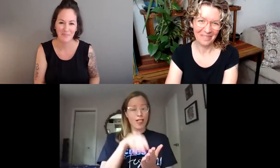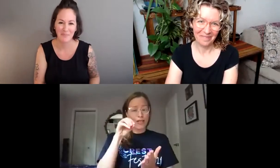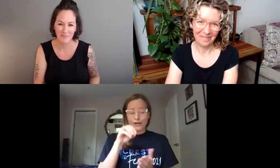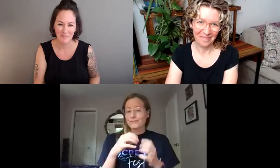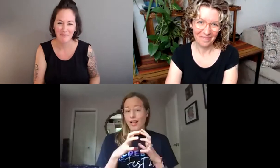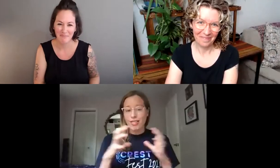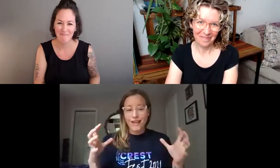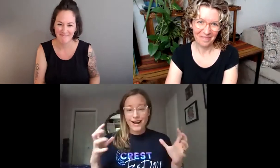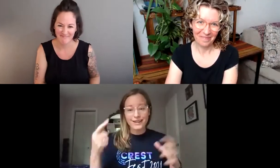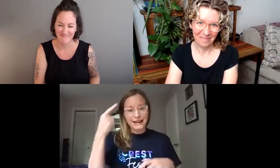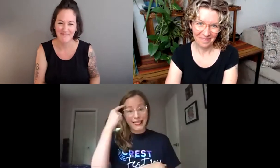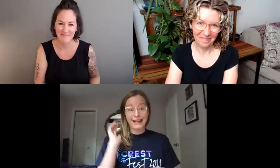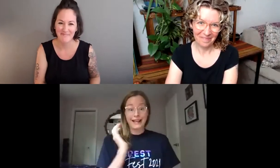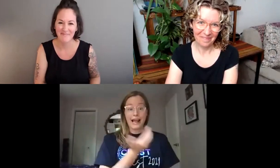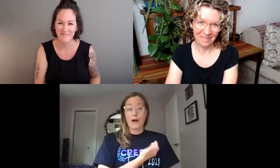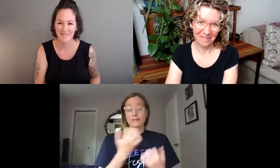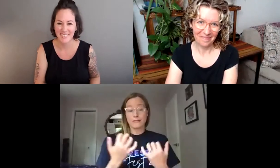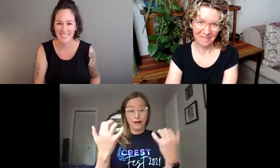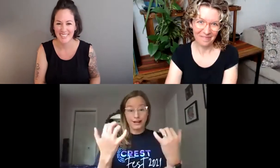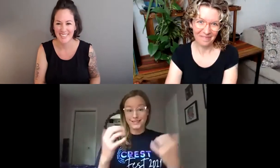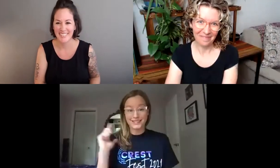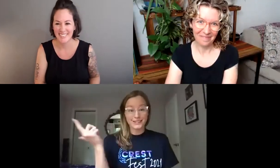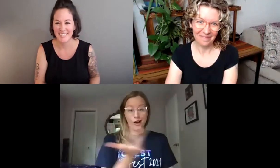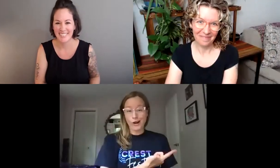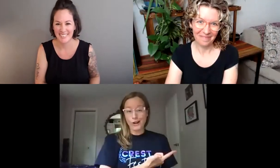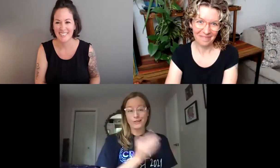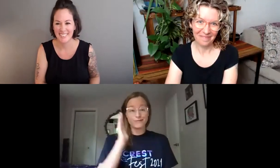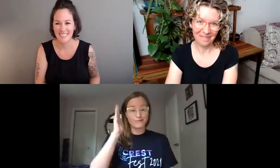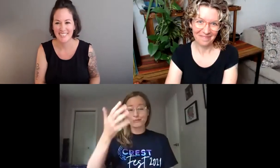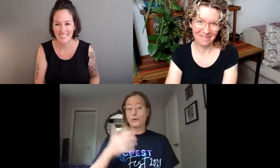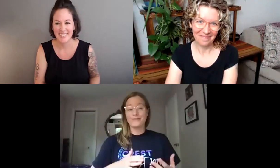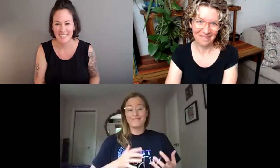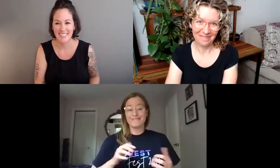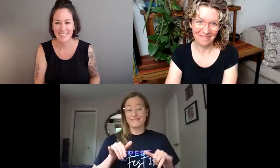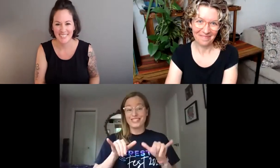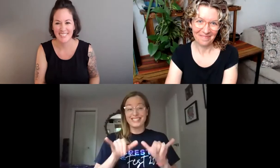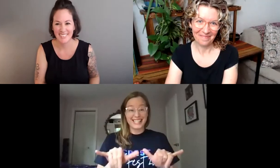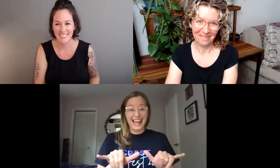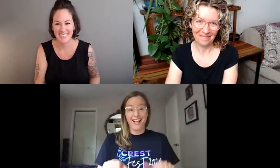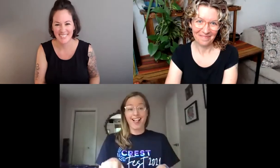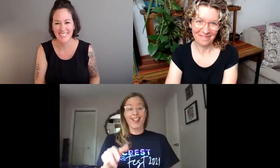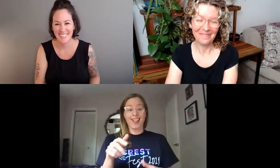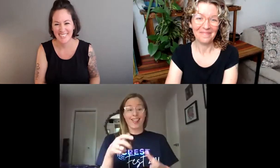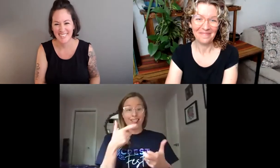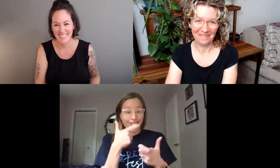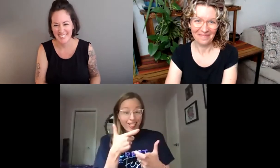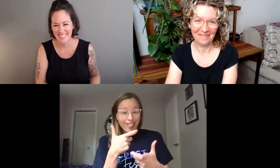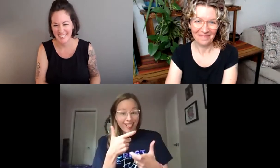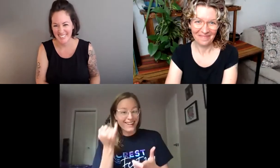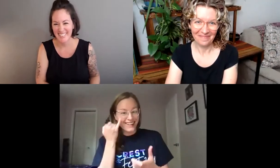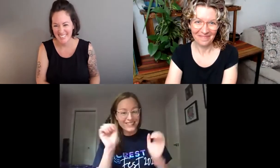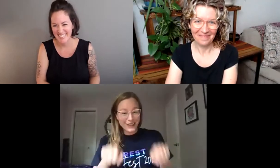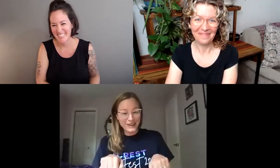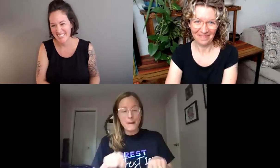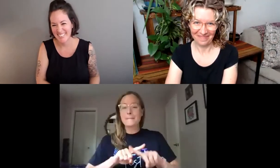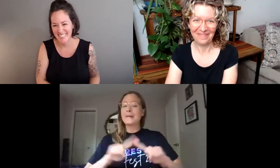conversation, truly fascinating. I've already learned so much. And I think our audience also has really appreciated and